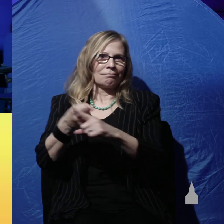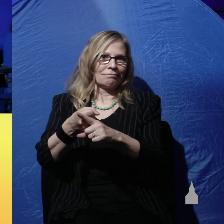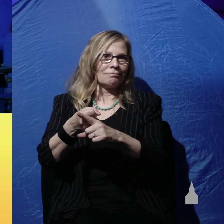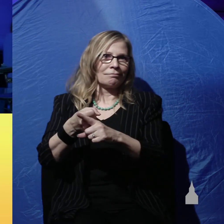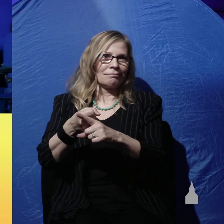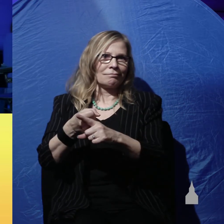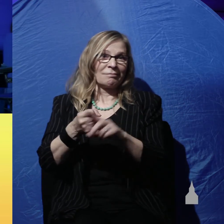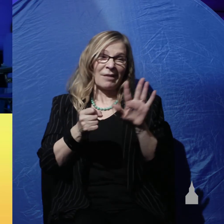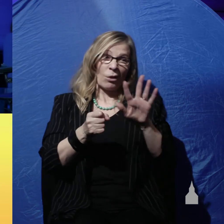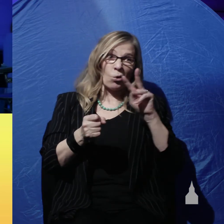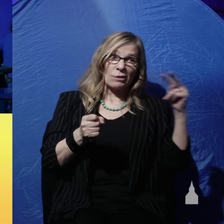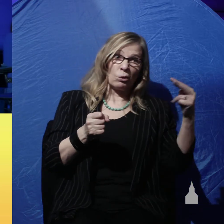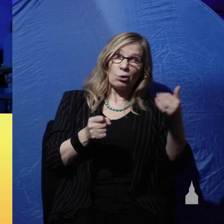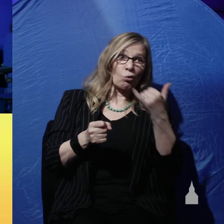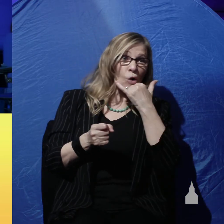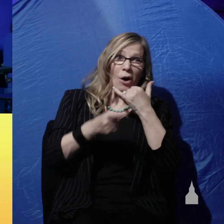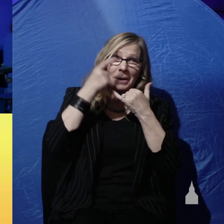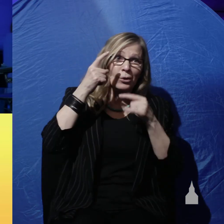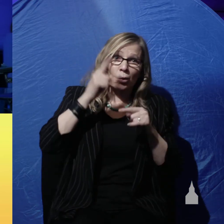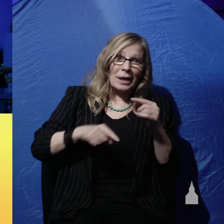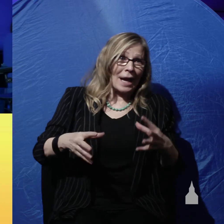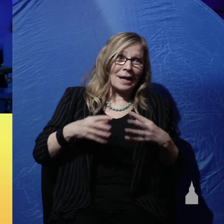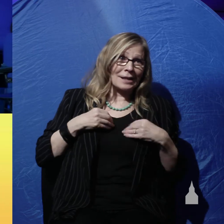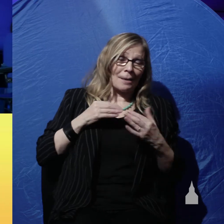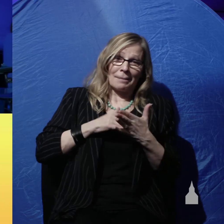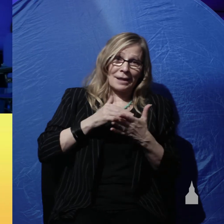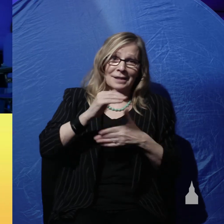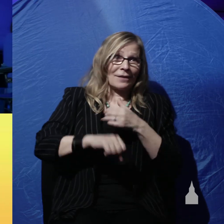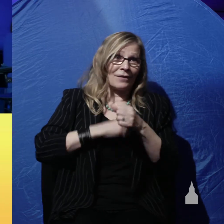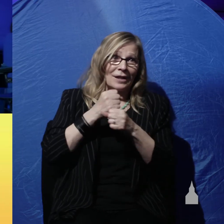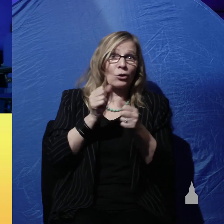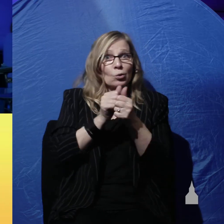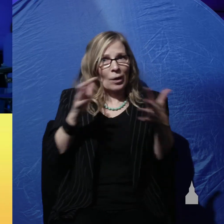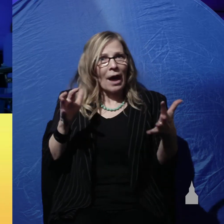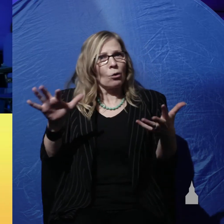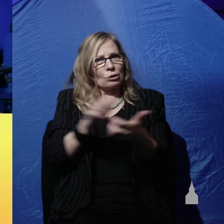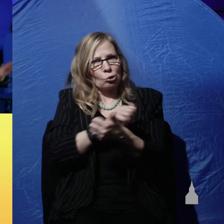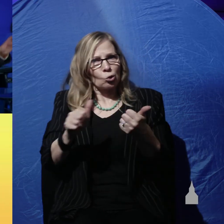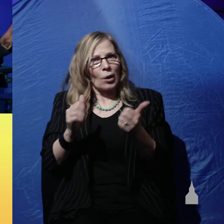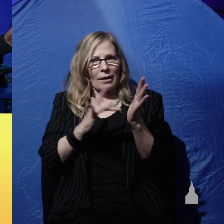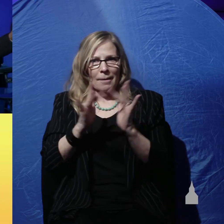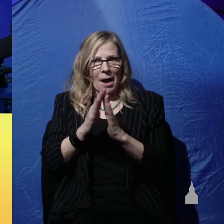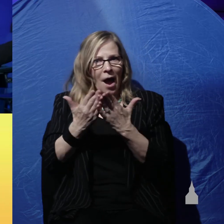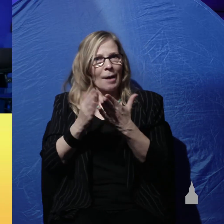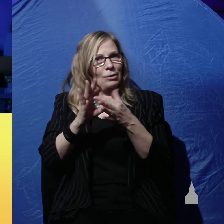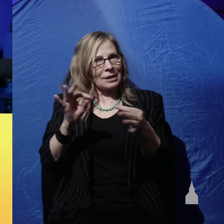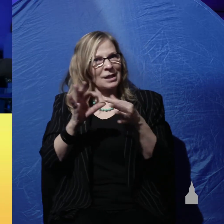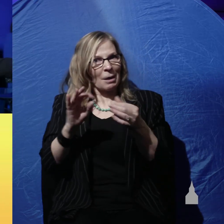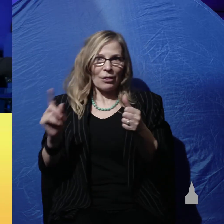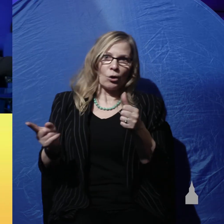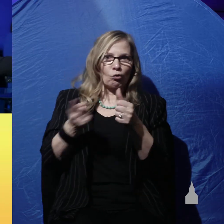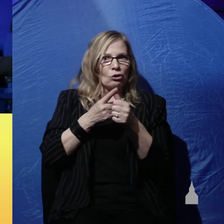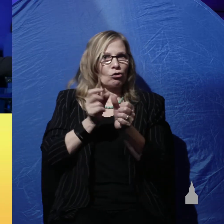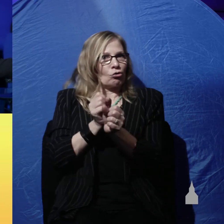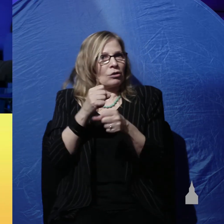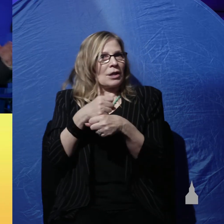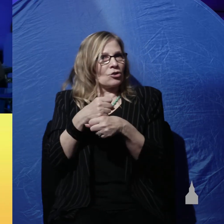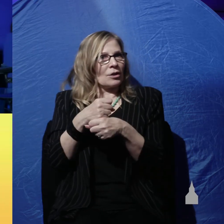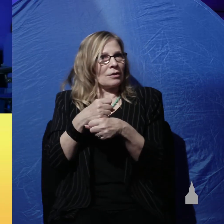are wrong because we can't accept the millions of years without destroying what the Bible says about the original creation what it says